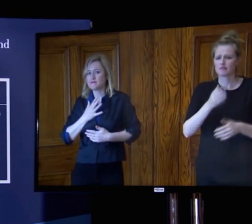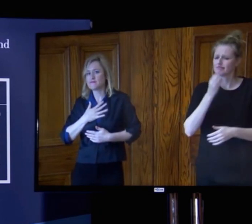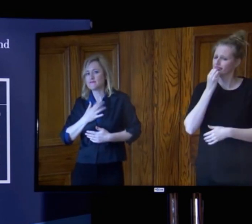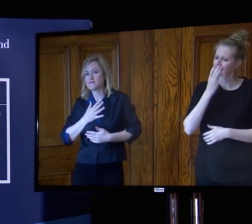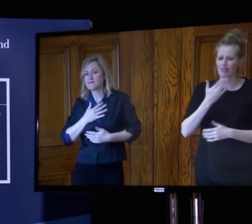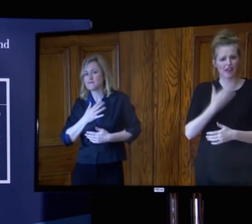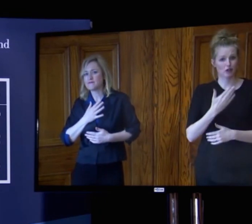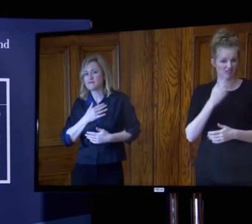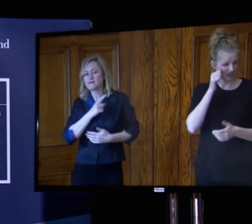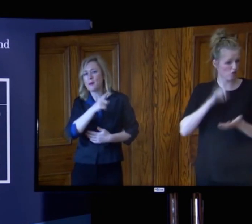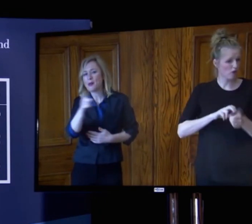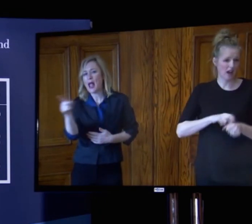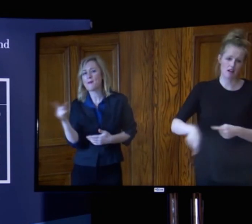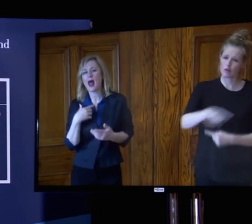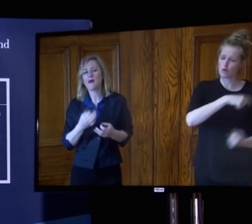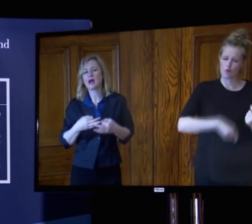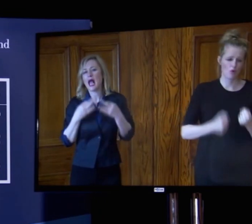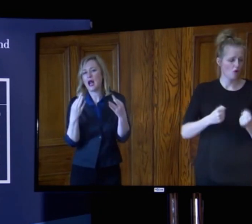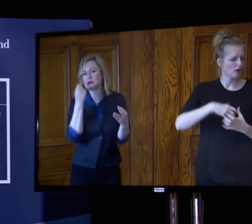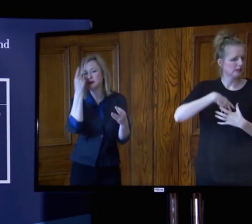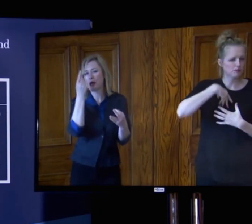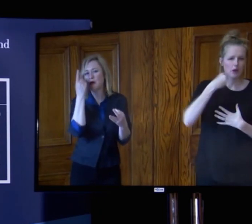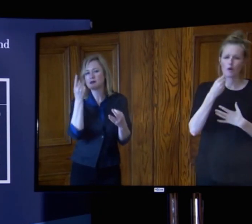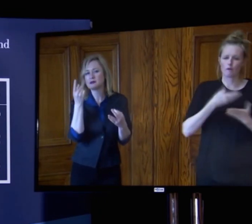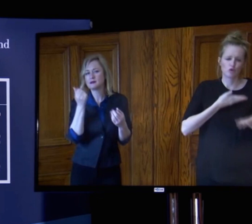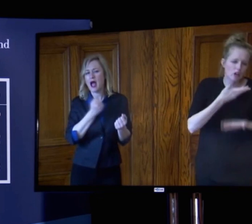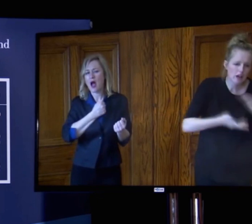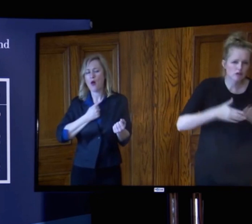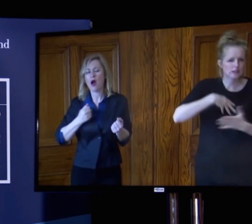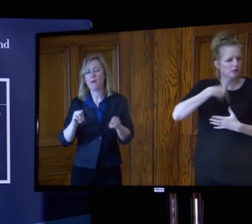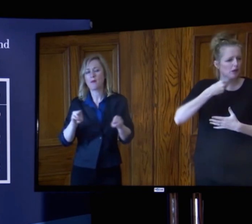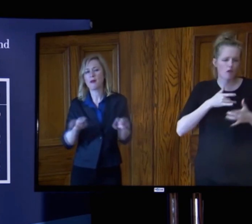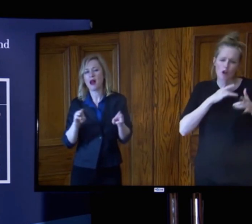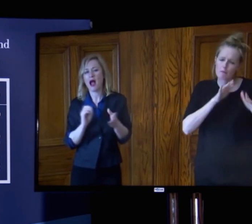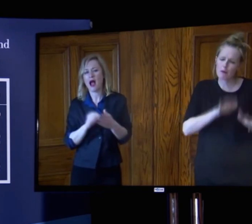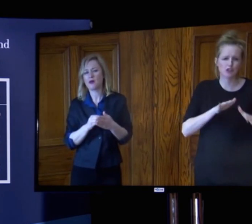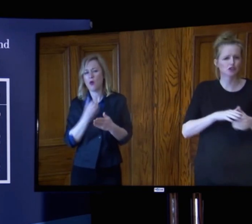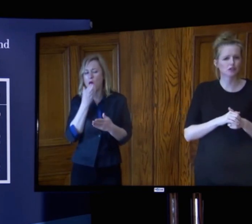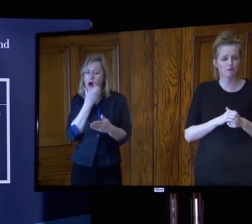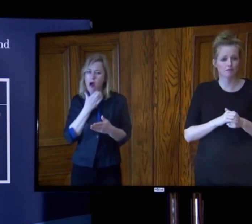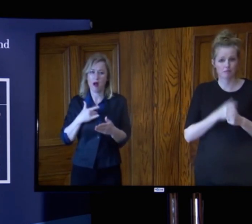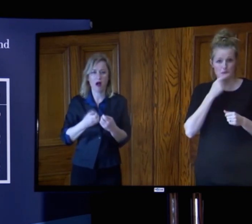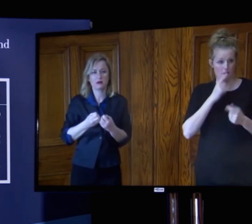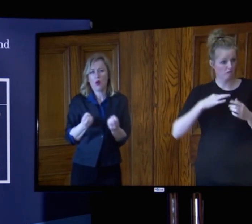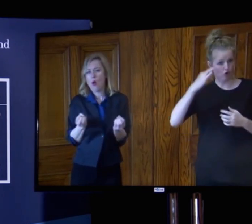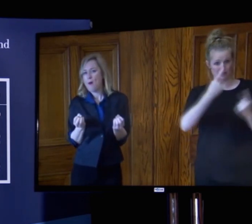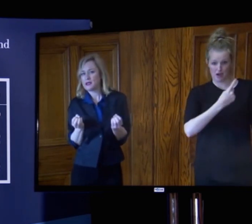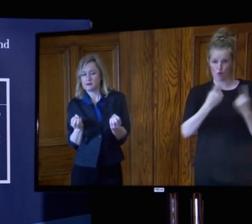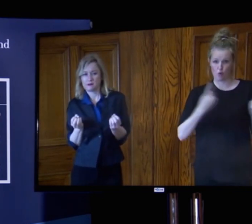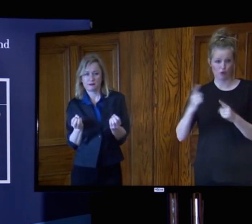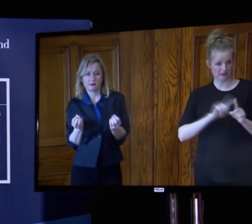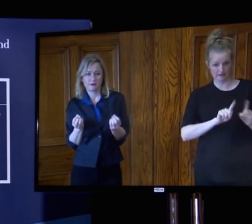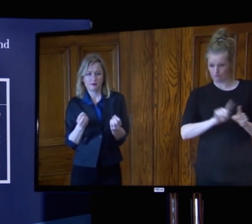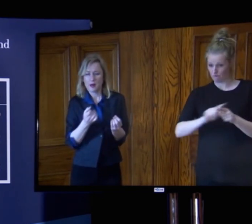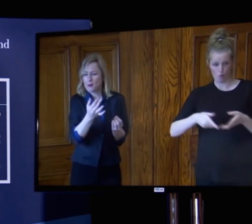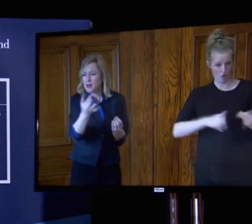of spirit and of the compassion of our people. We have people from every walk of life who are coming forward, putting their hands up and saying,